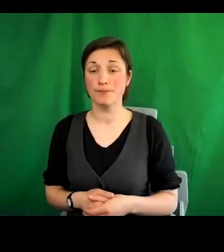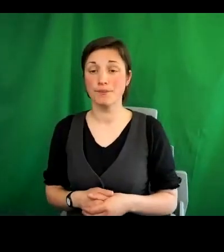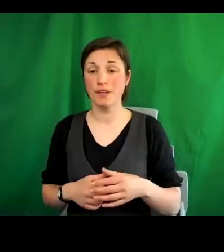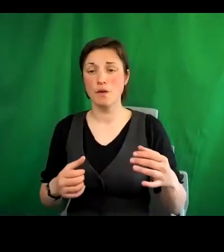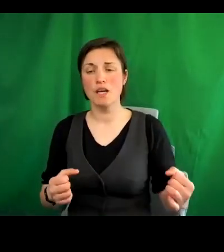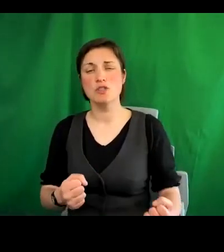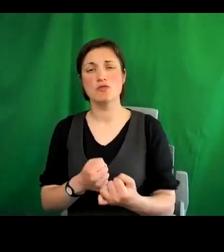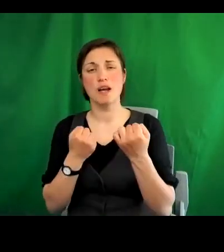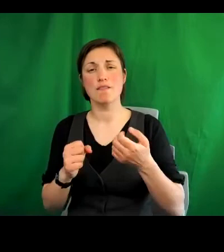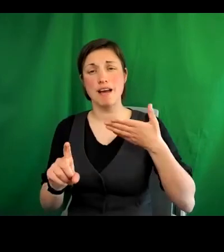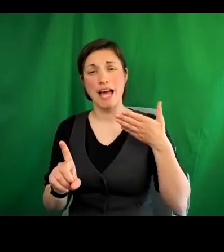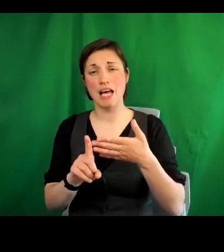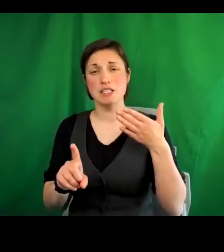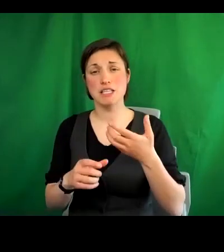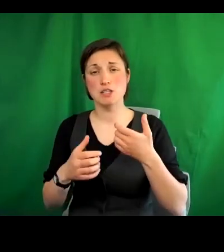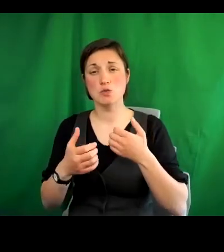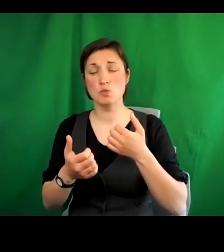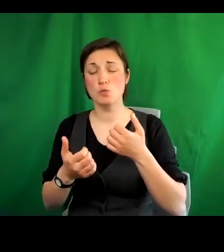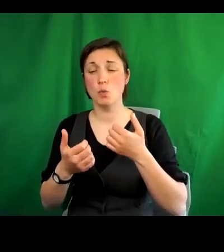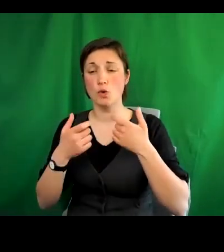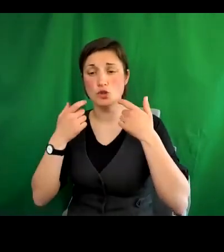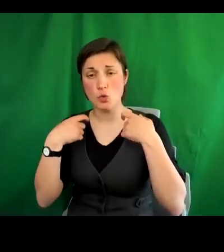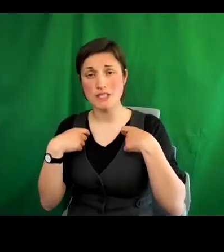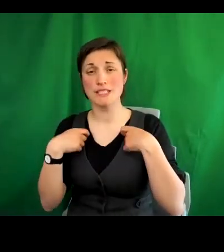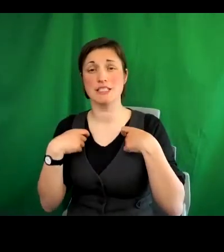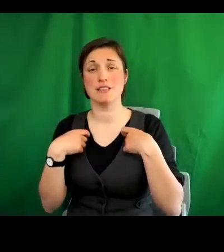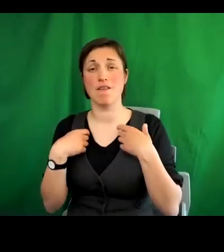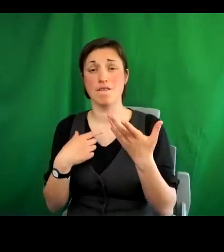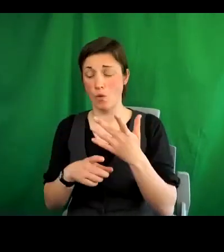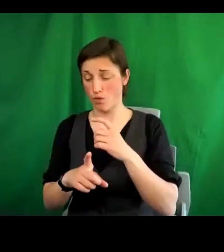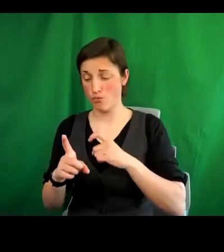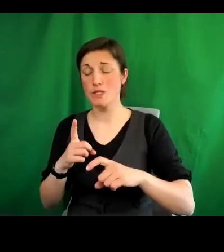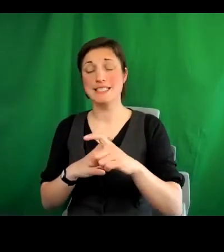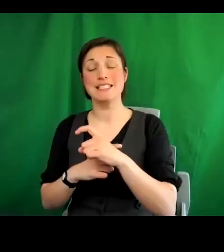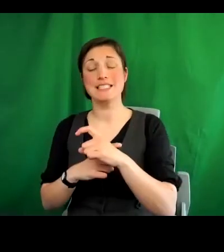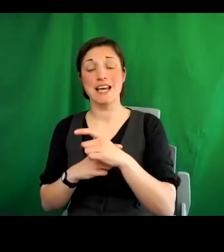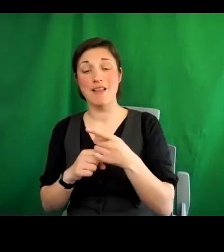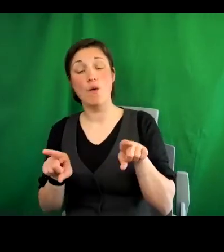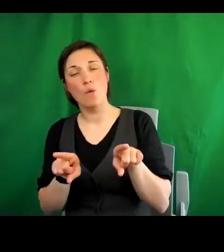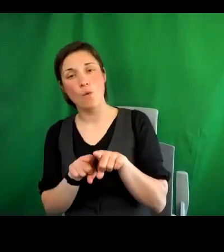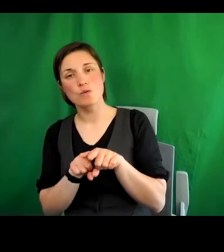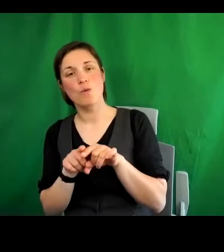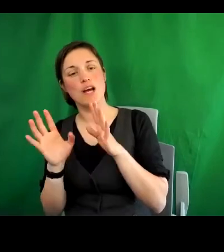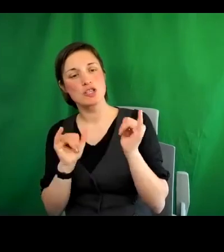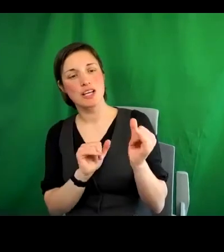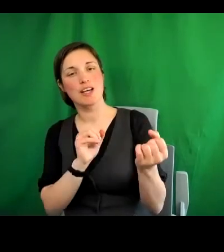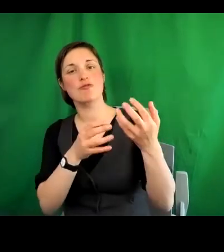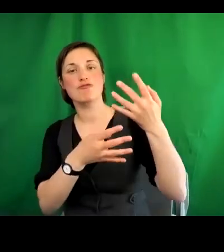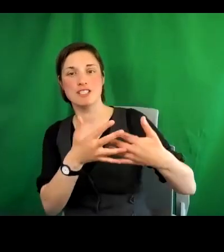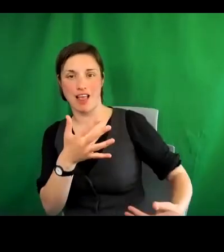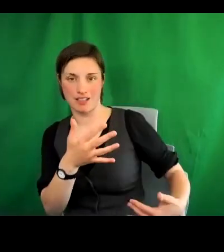justice for individuals and communities. And then the monitoring of the results of all of this, know, was it making the